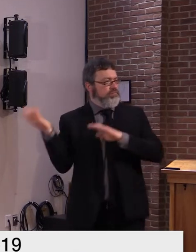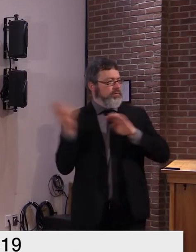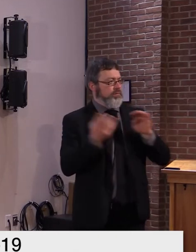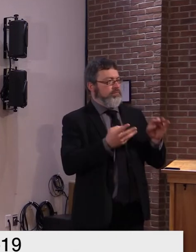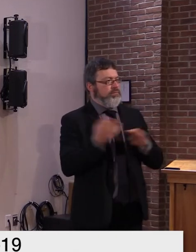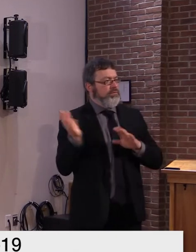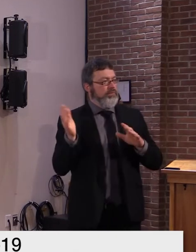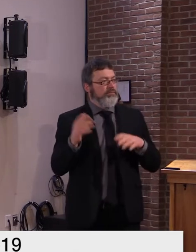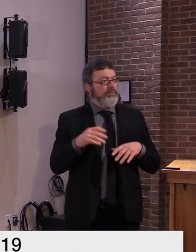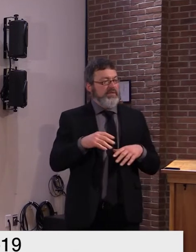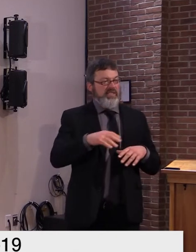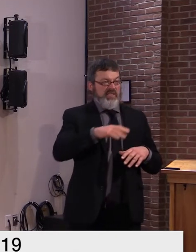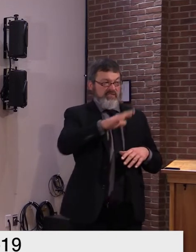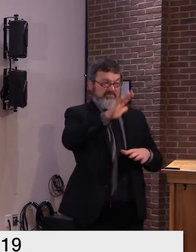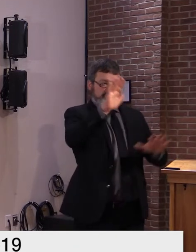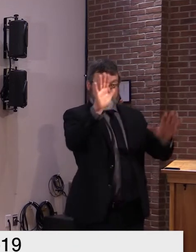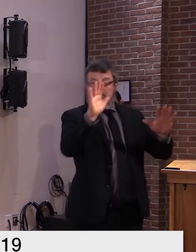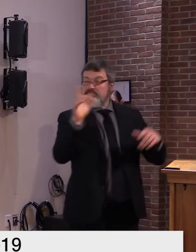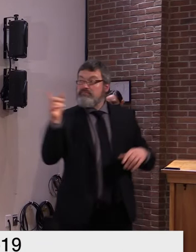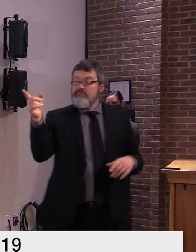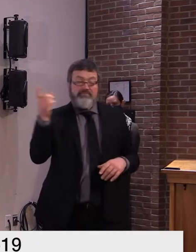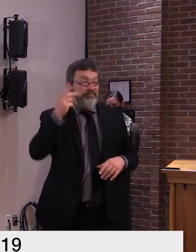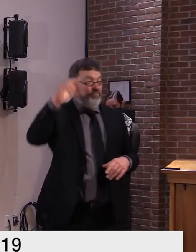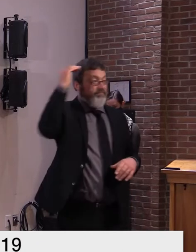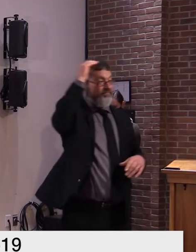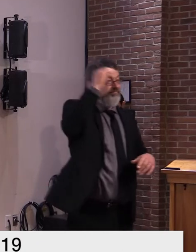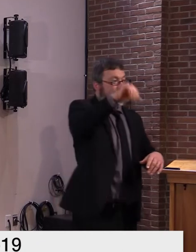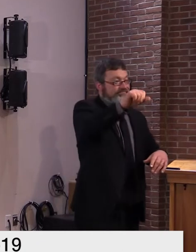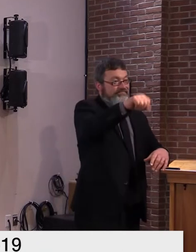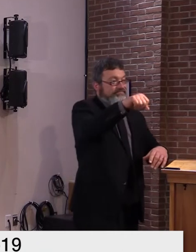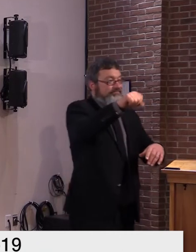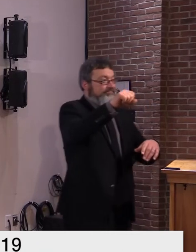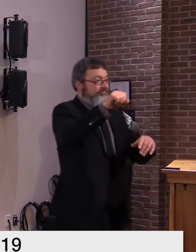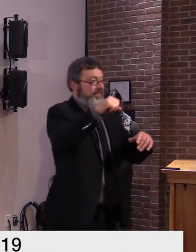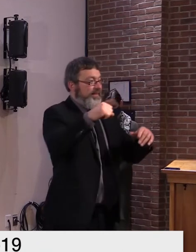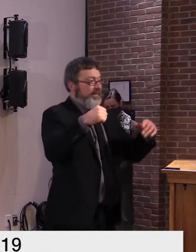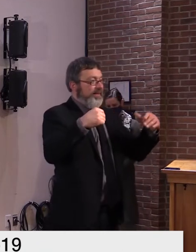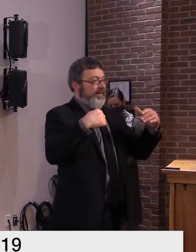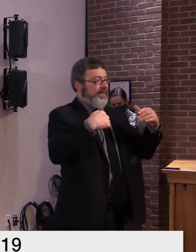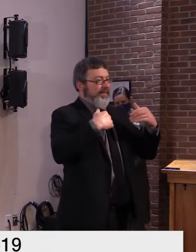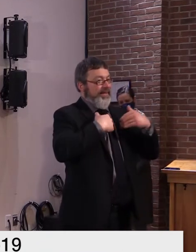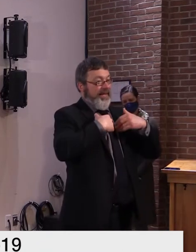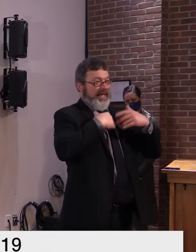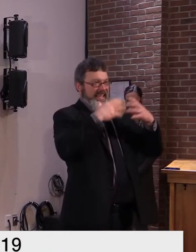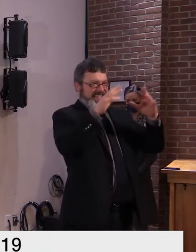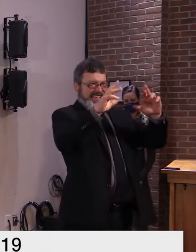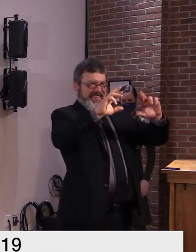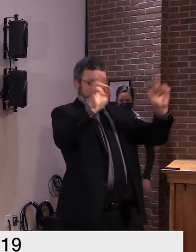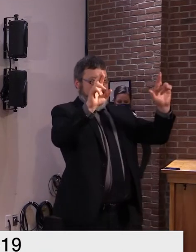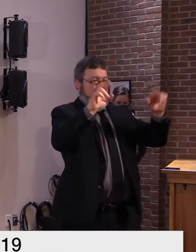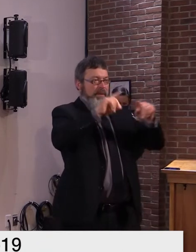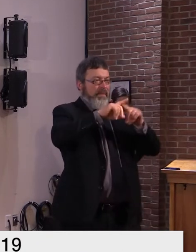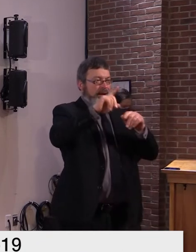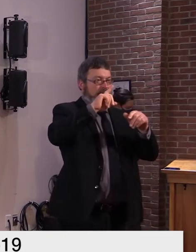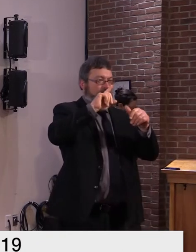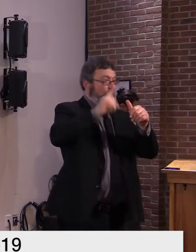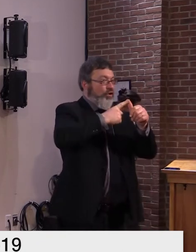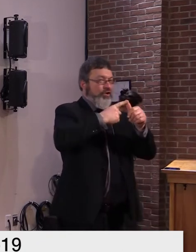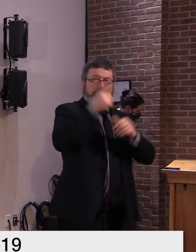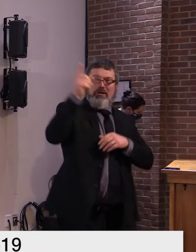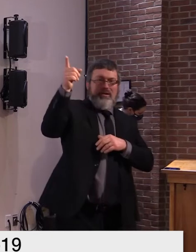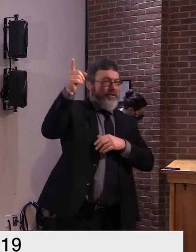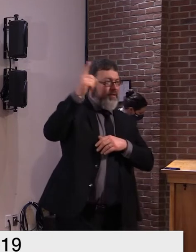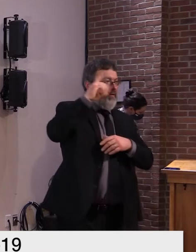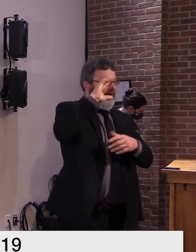before that can even happen and there's still going to be some unknowns uh if only the pfizer vaccine is approved